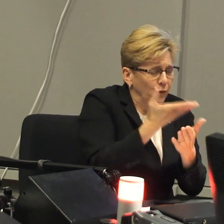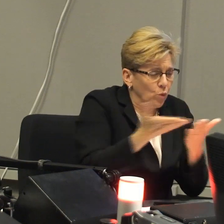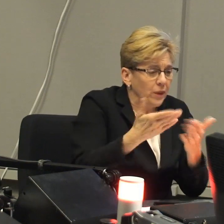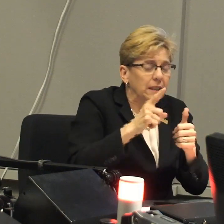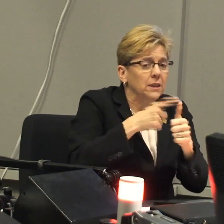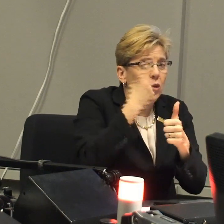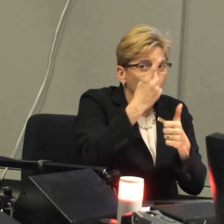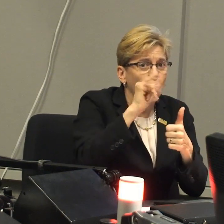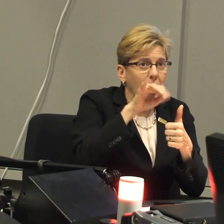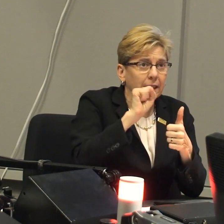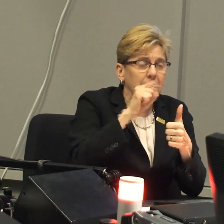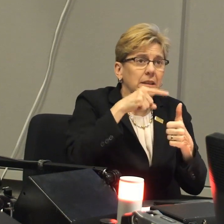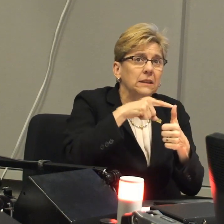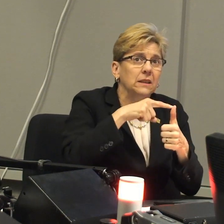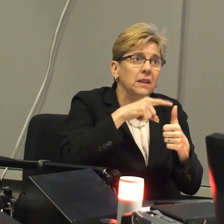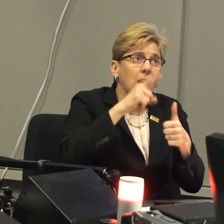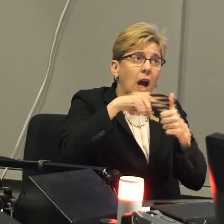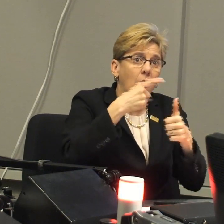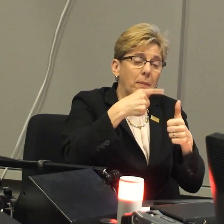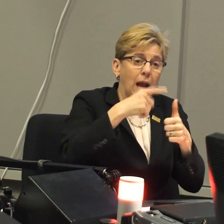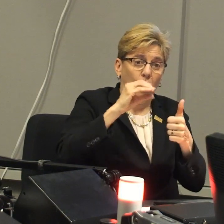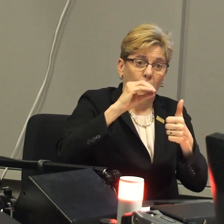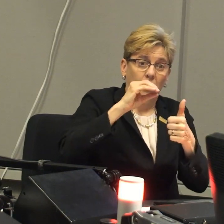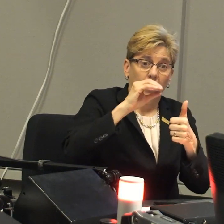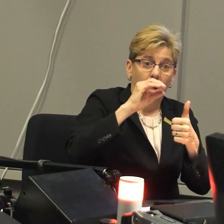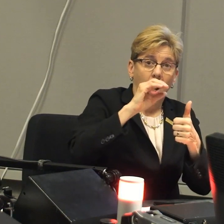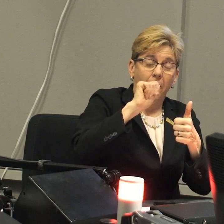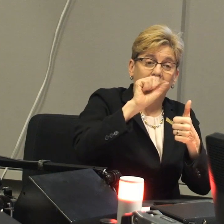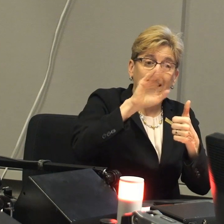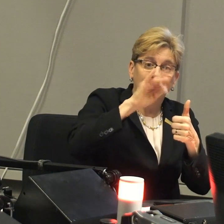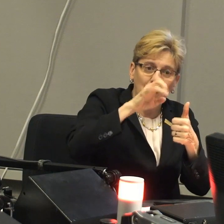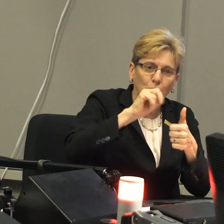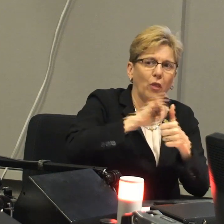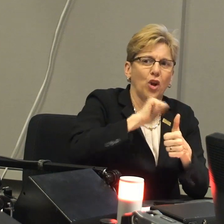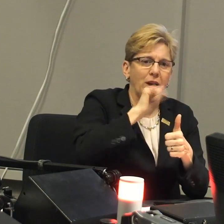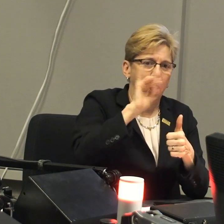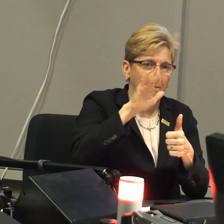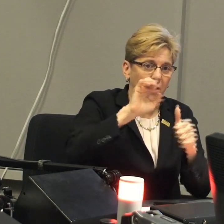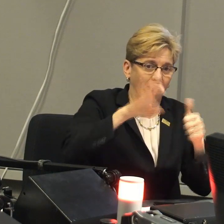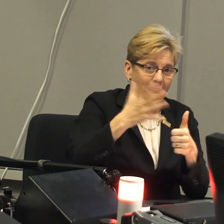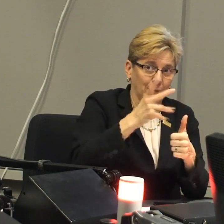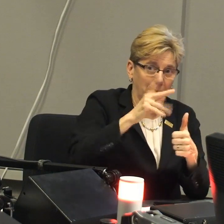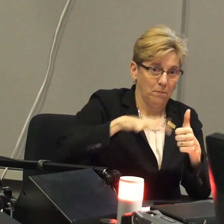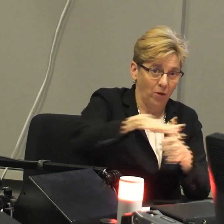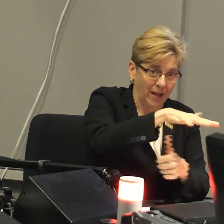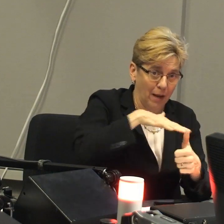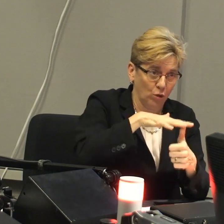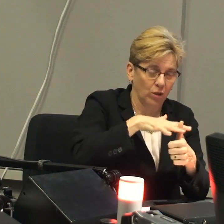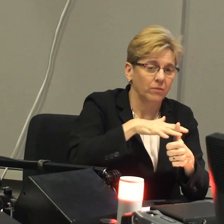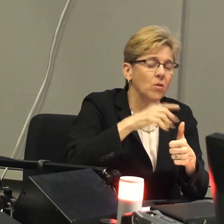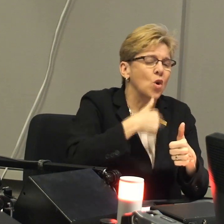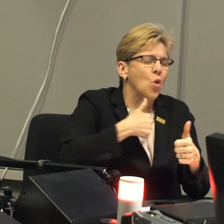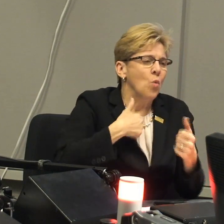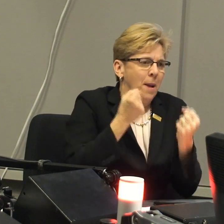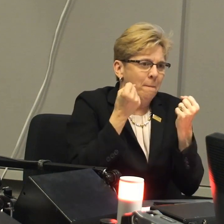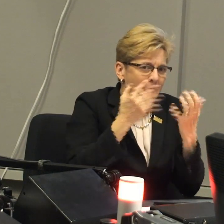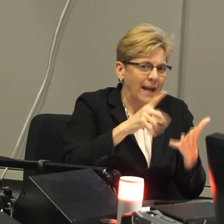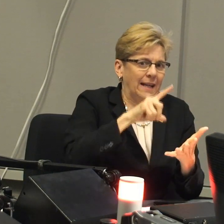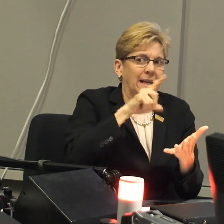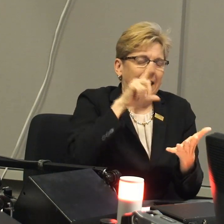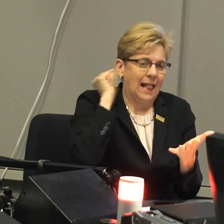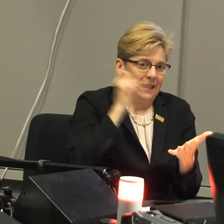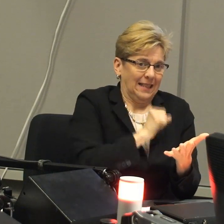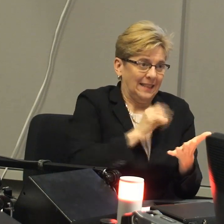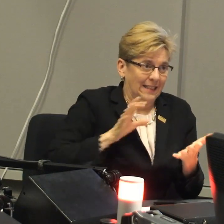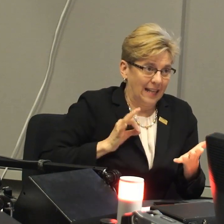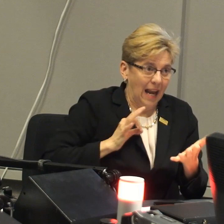And now, you know, I mentioned a couple things. And one of those is about the assumption that there are not middle class living in the